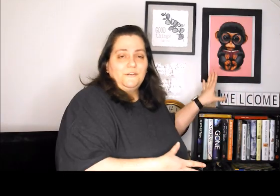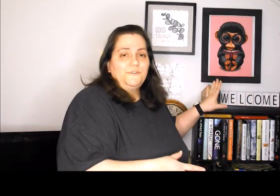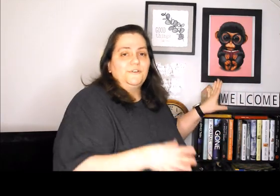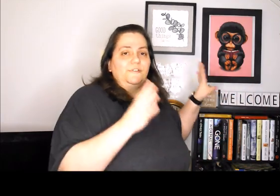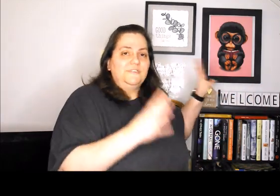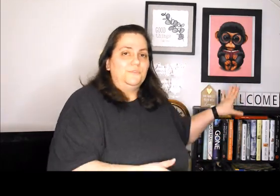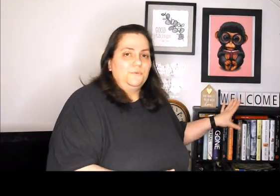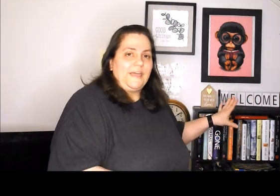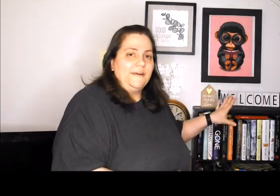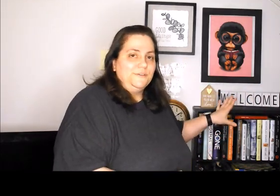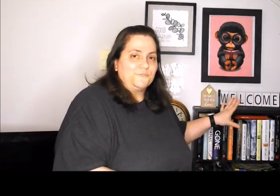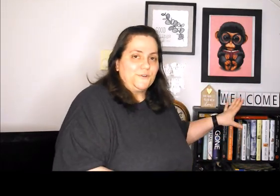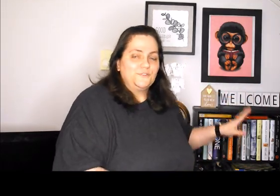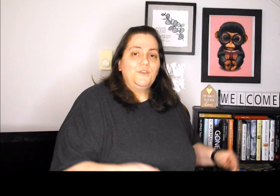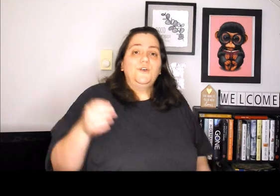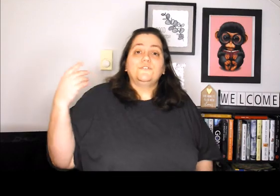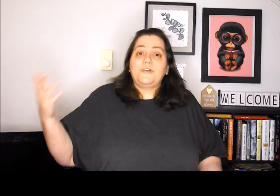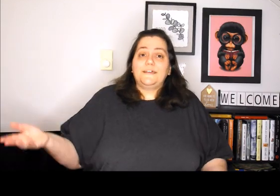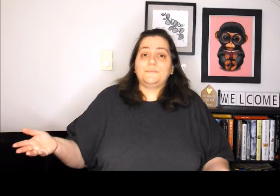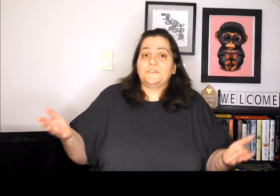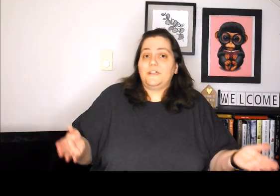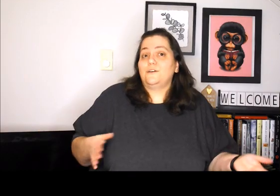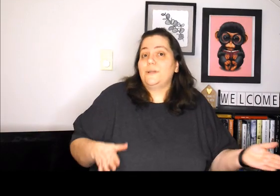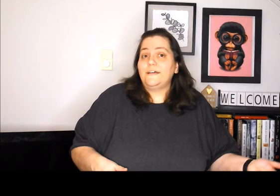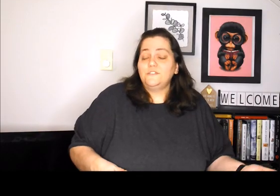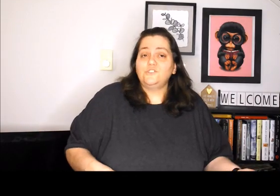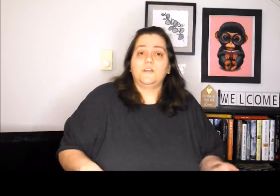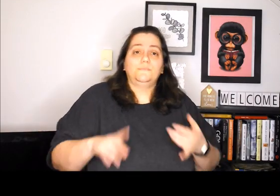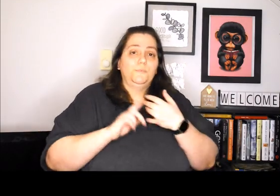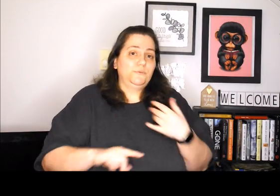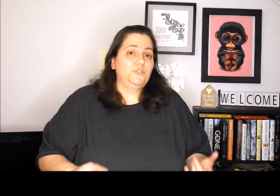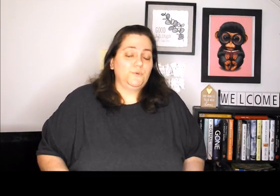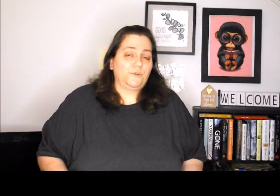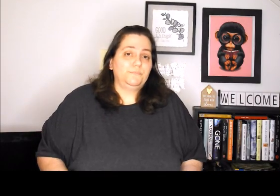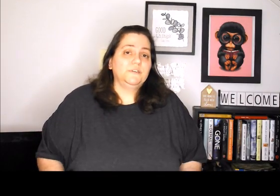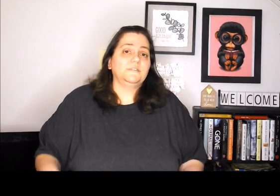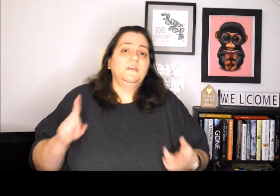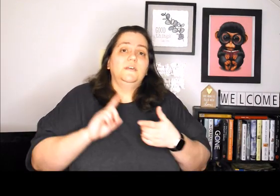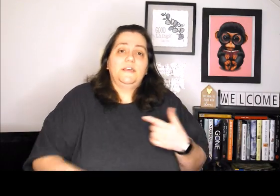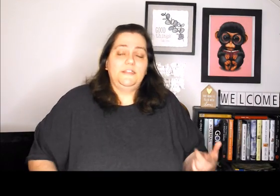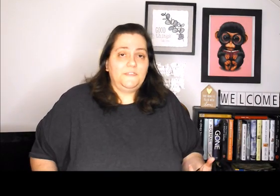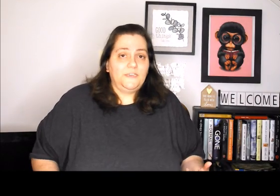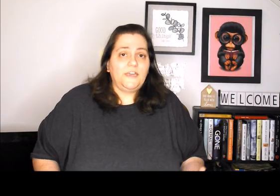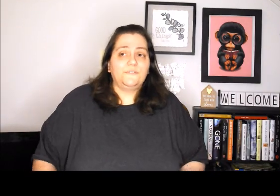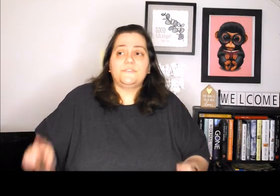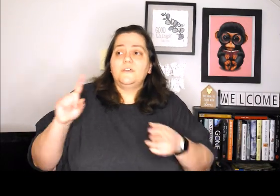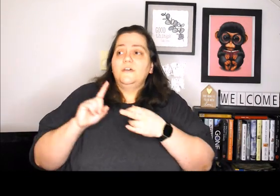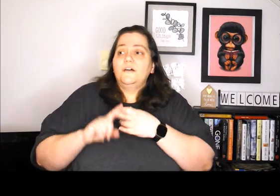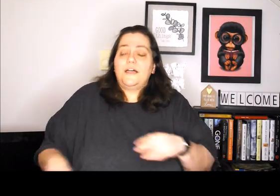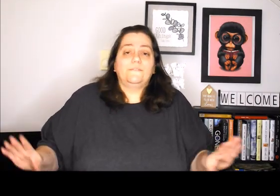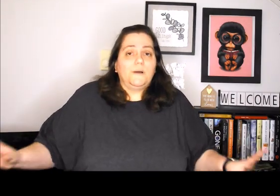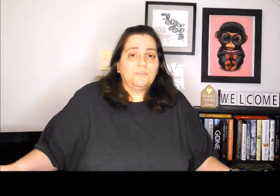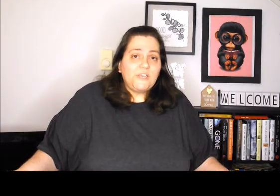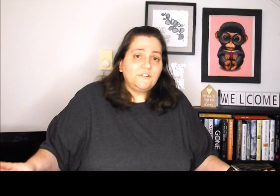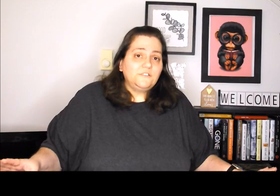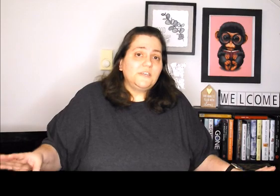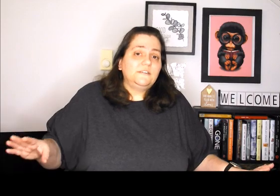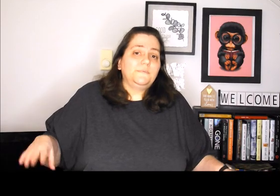enough here. Let's get through what I have here first. So that's what's kind of going on this year. I'm hoping to reach 200 books. Anything counts. I have a couple challenges lined up